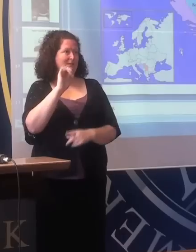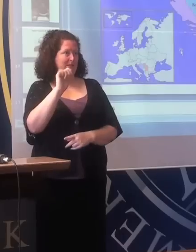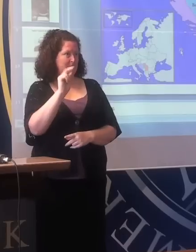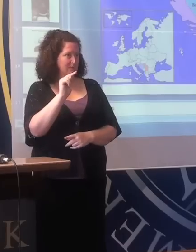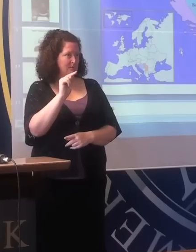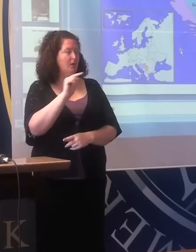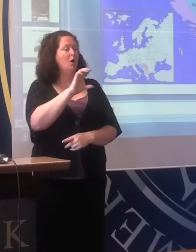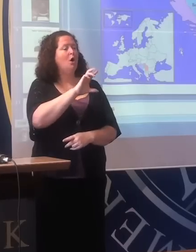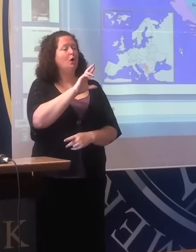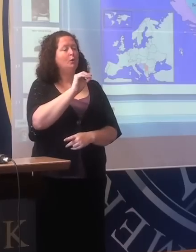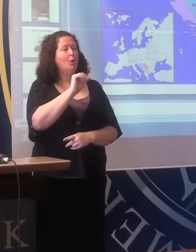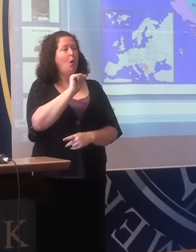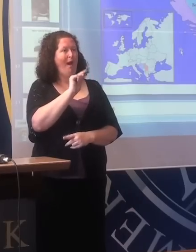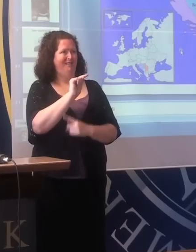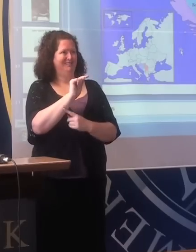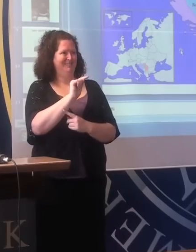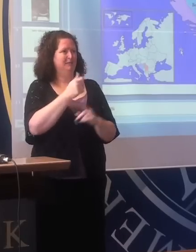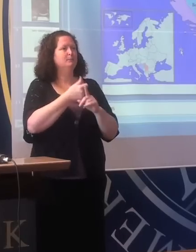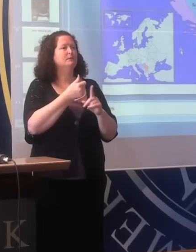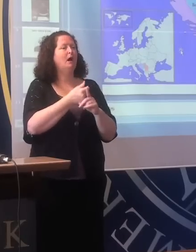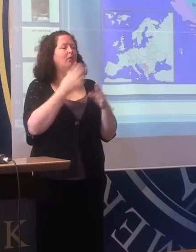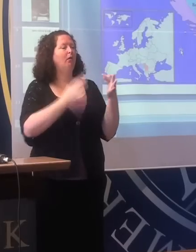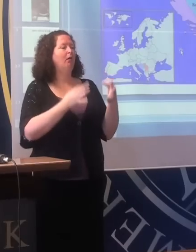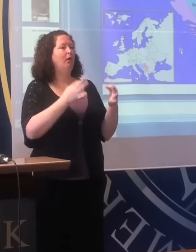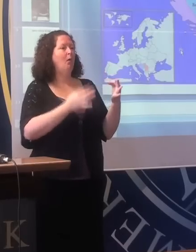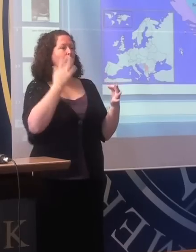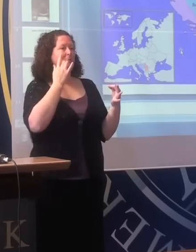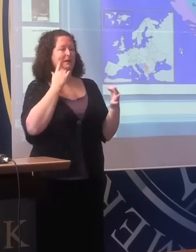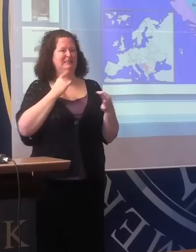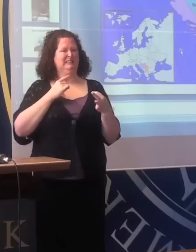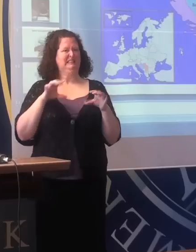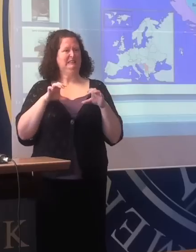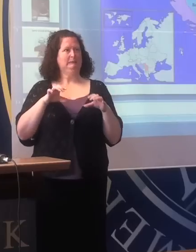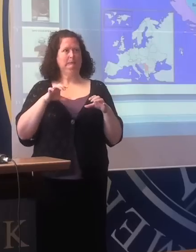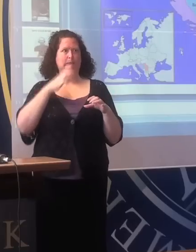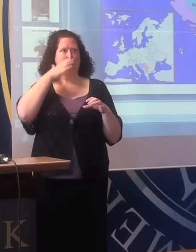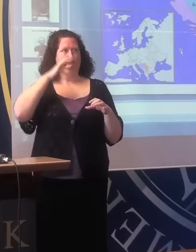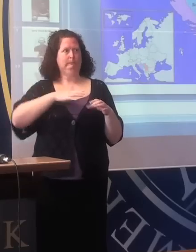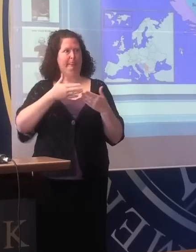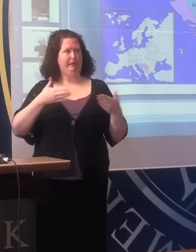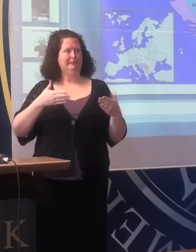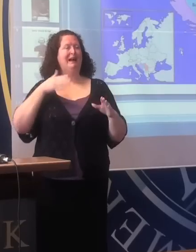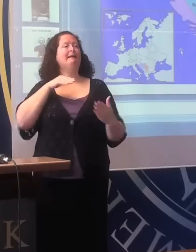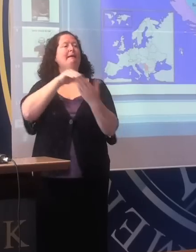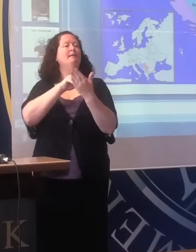tried for offences, committed in Bosnia, against Muslims.